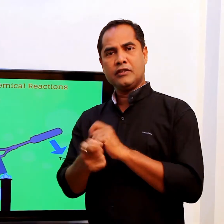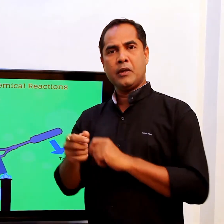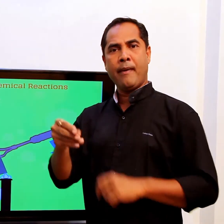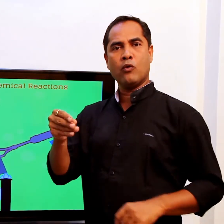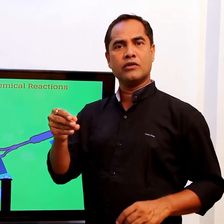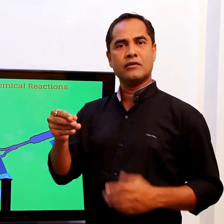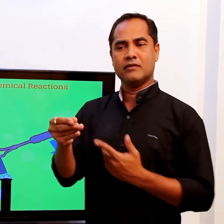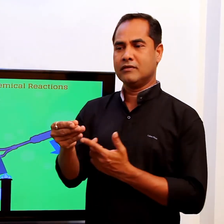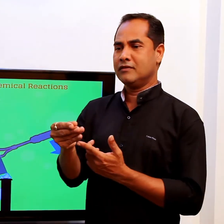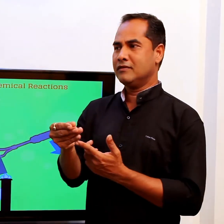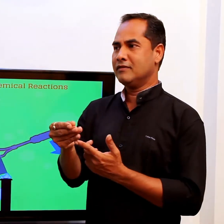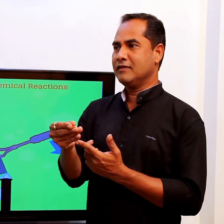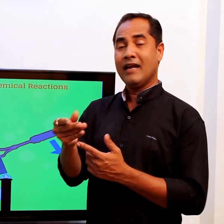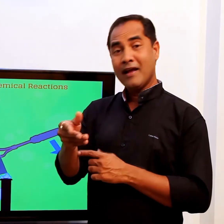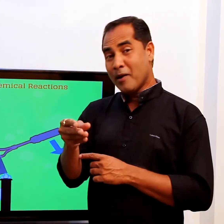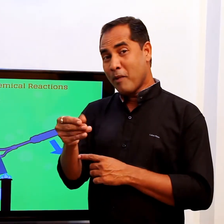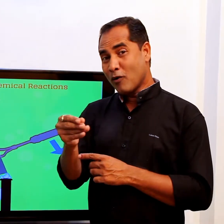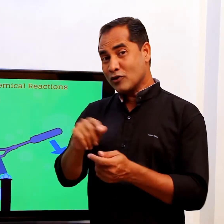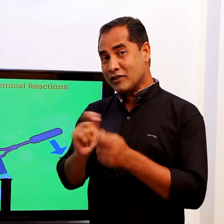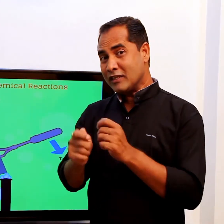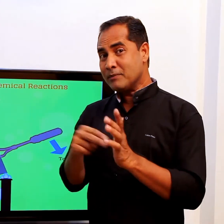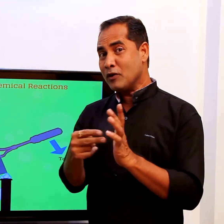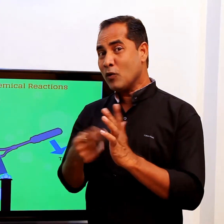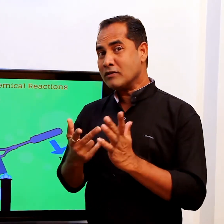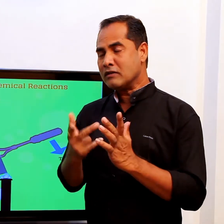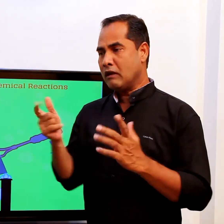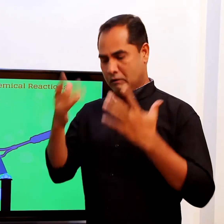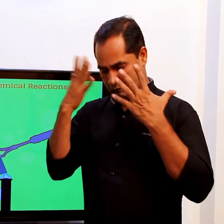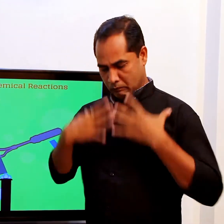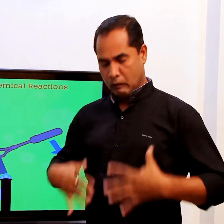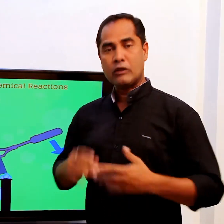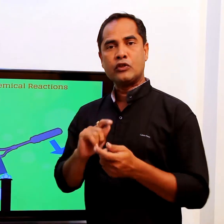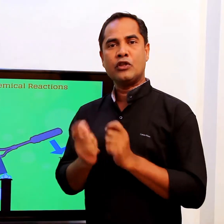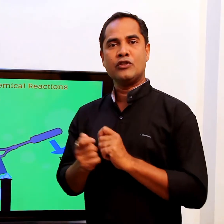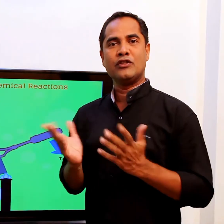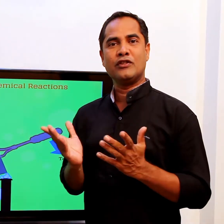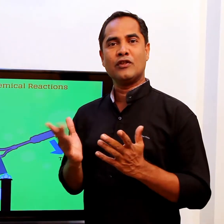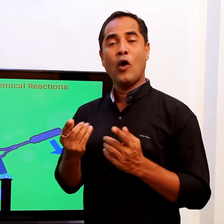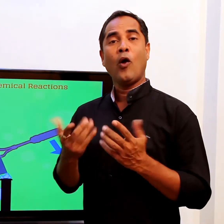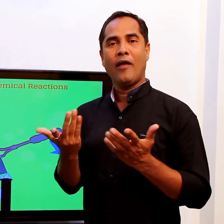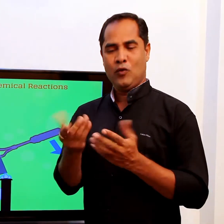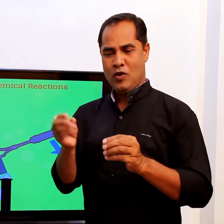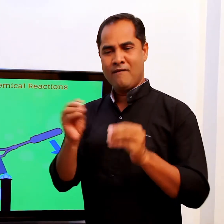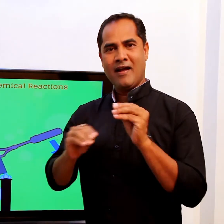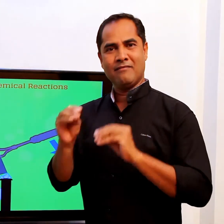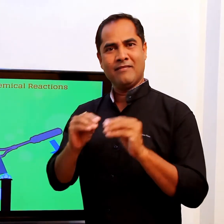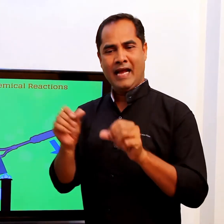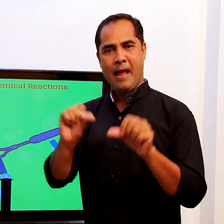So what's really happening? It's changing. When you burn magnesium, the structure of magnesium changes